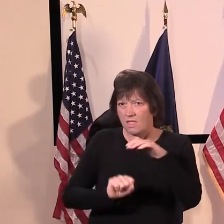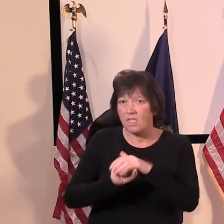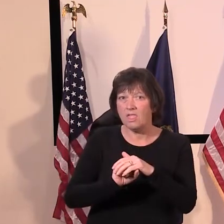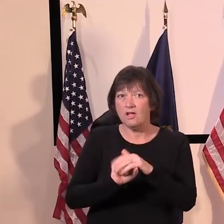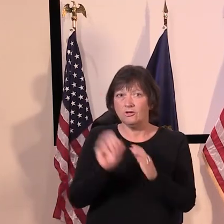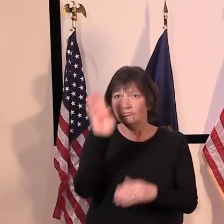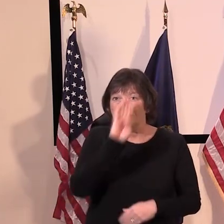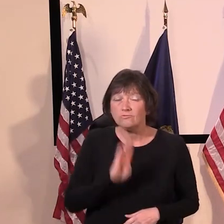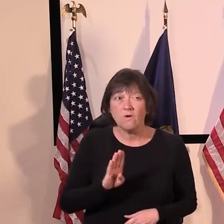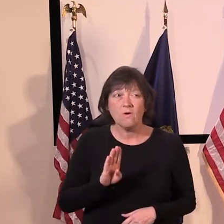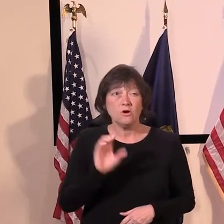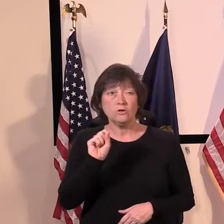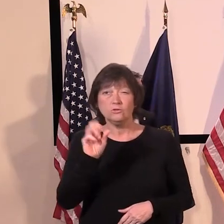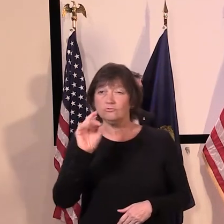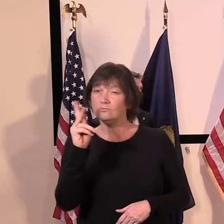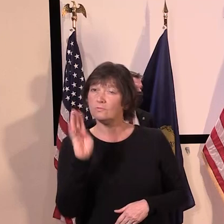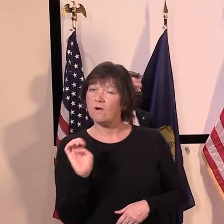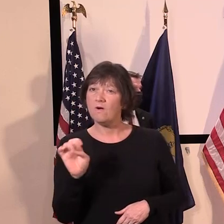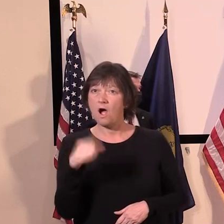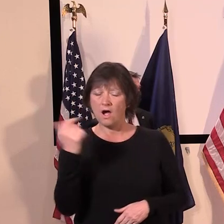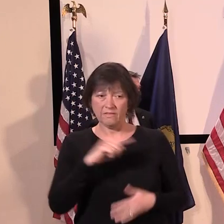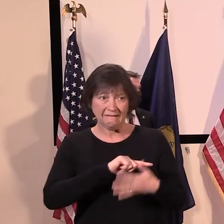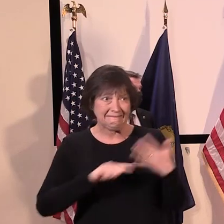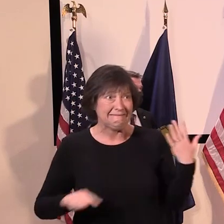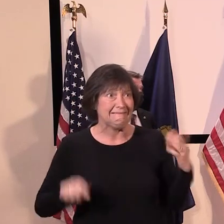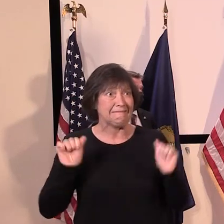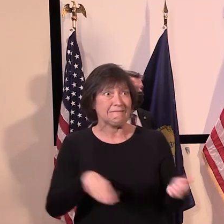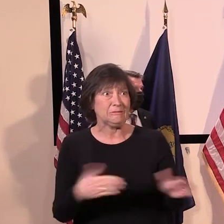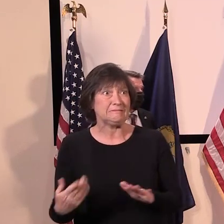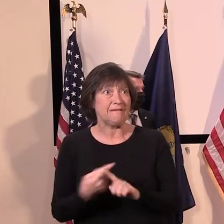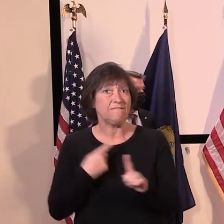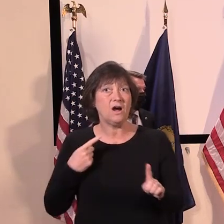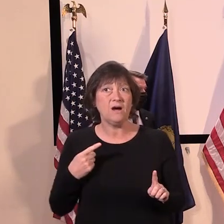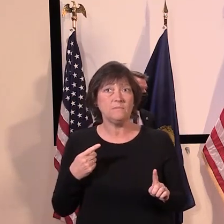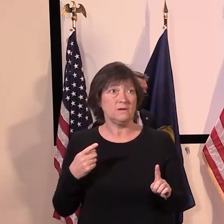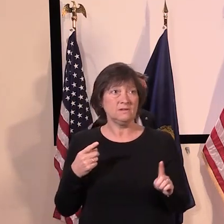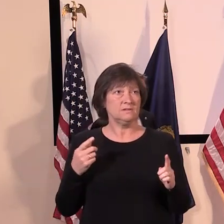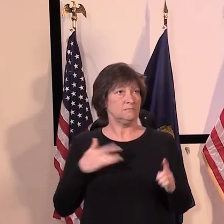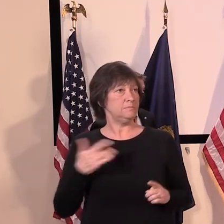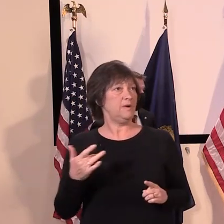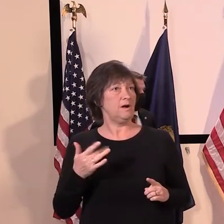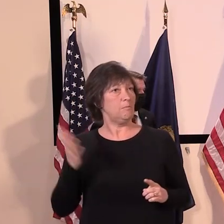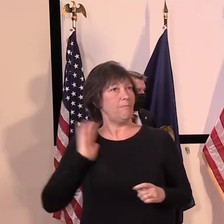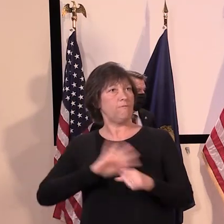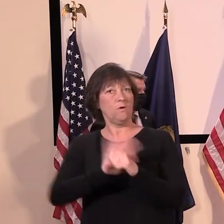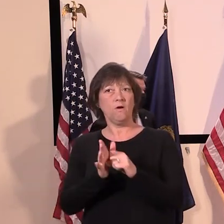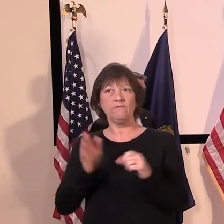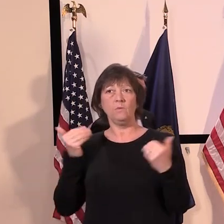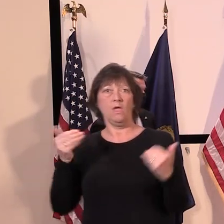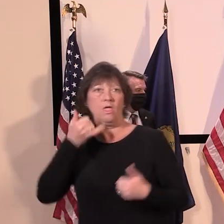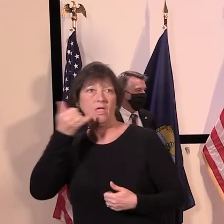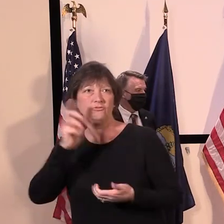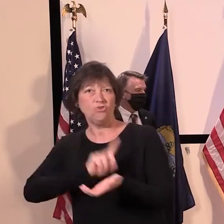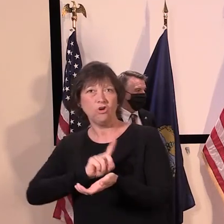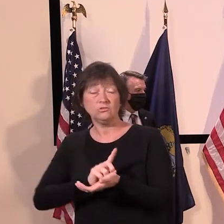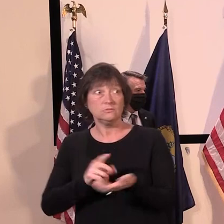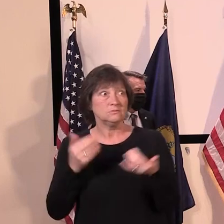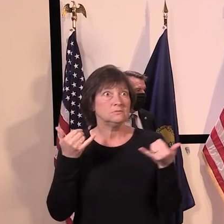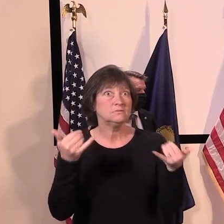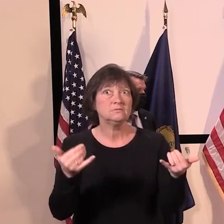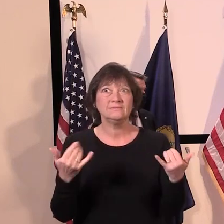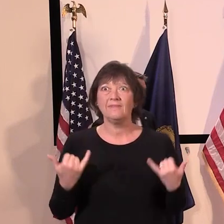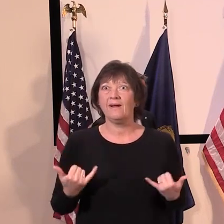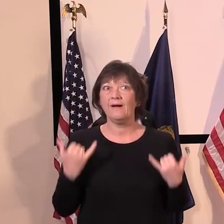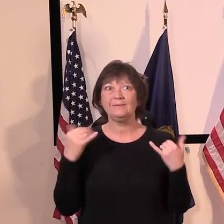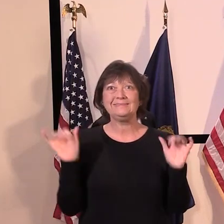condition that you would have normally sought medical care for, please make sure you seek medical care, whether that be